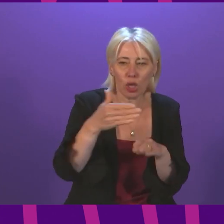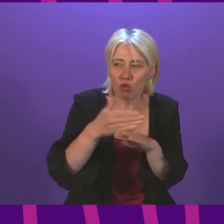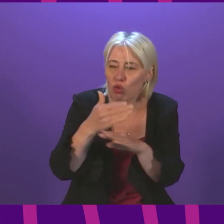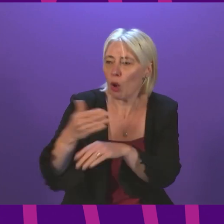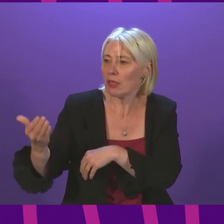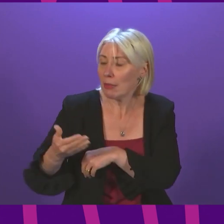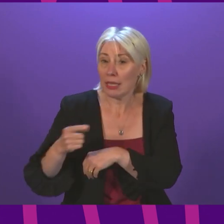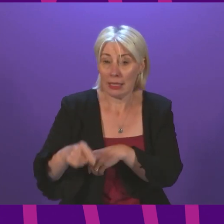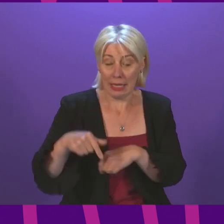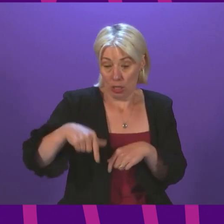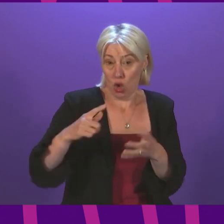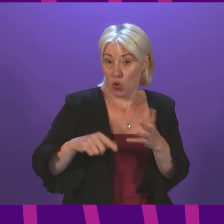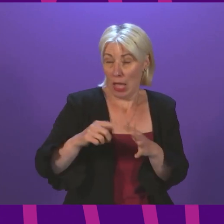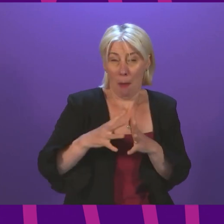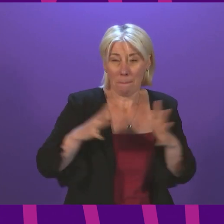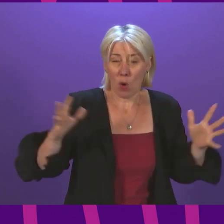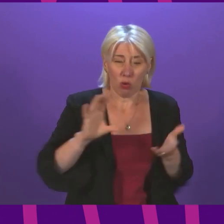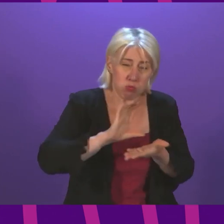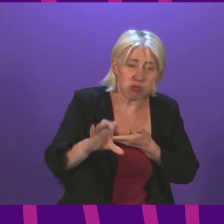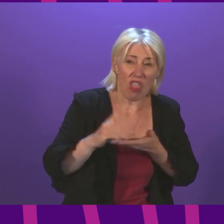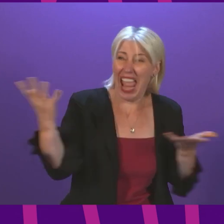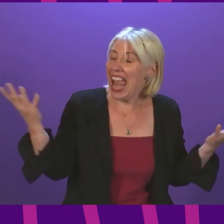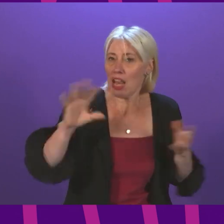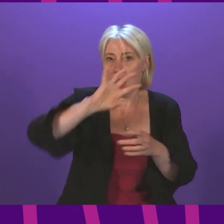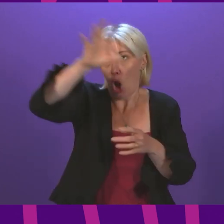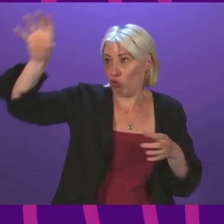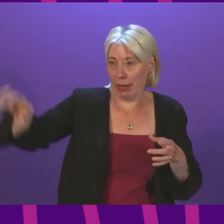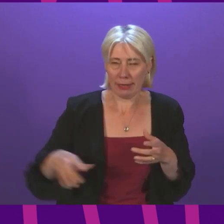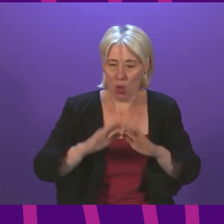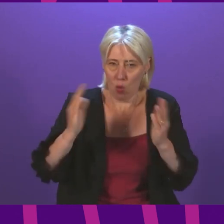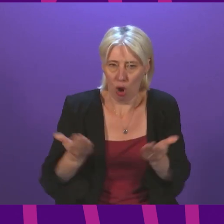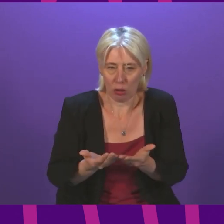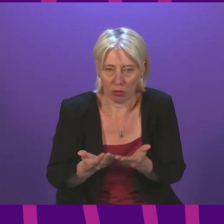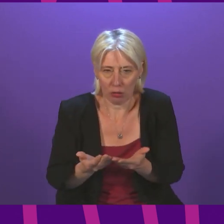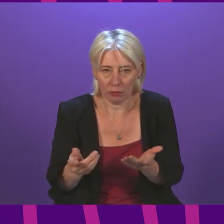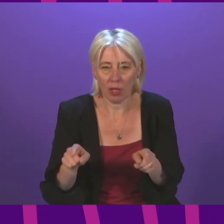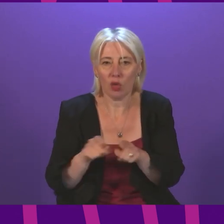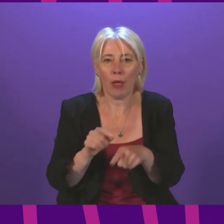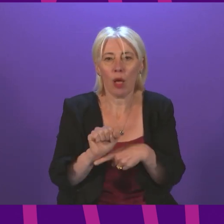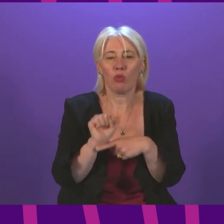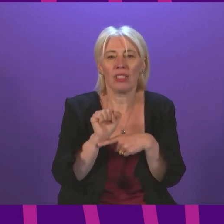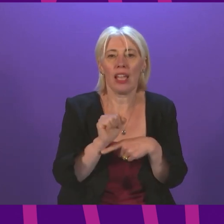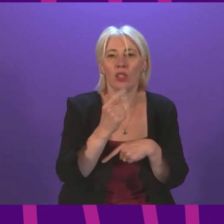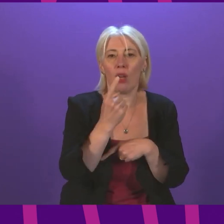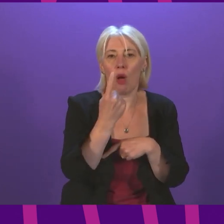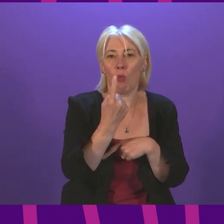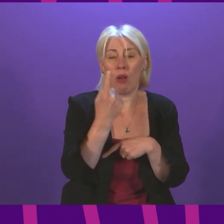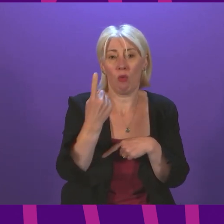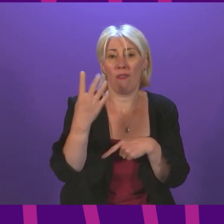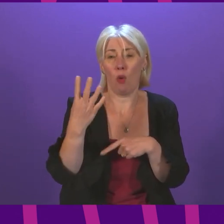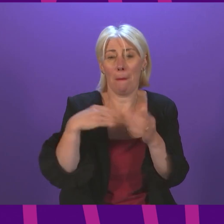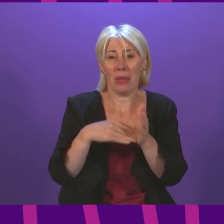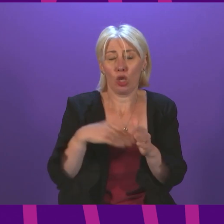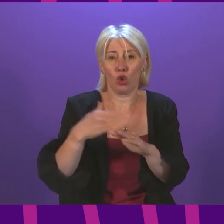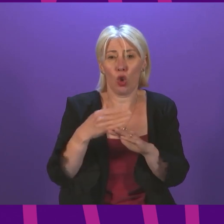than almost any other country in the world. This includes protecting around 14 million jobs through the furlough scheme and